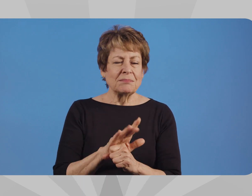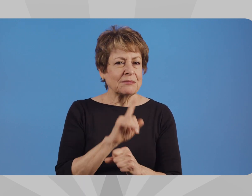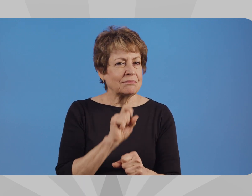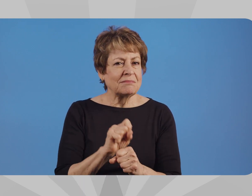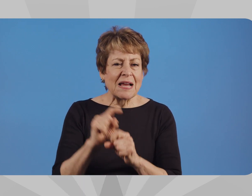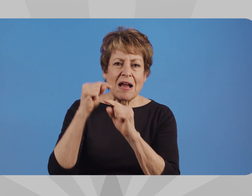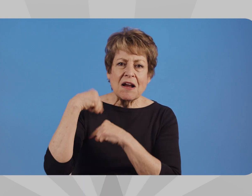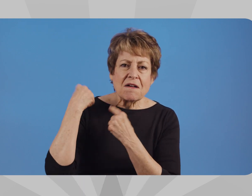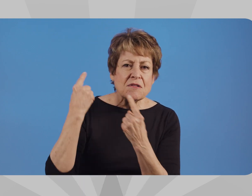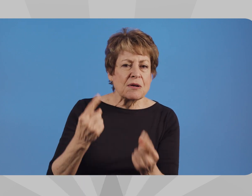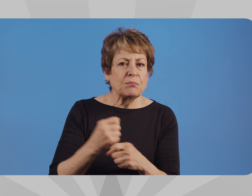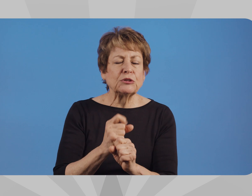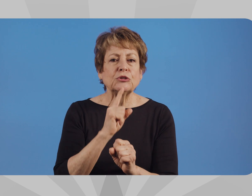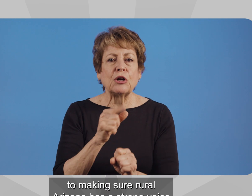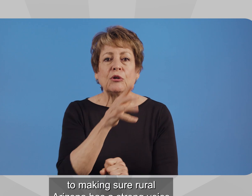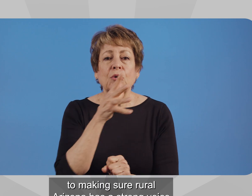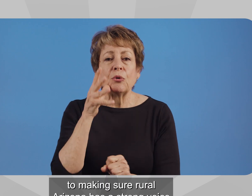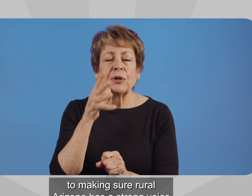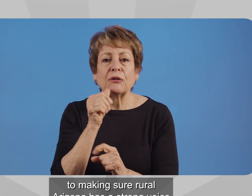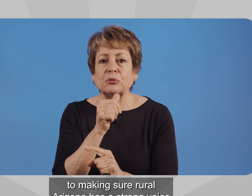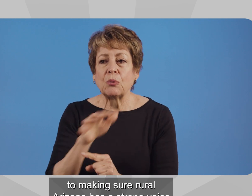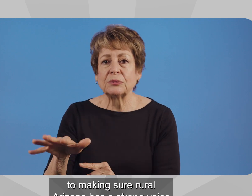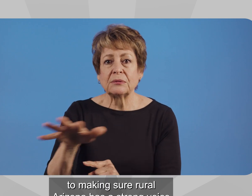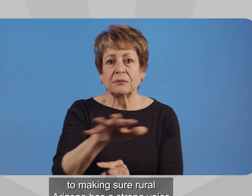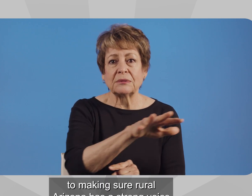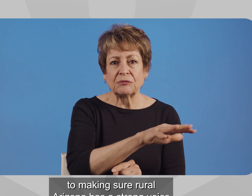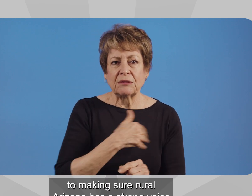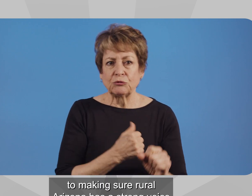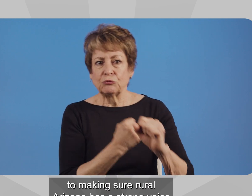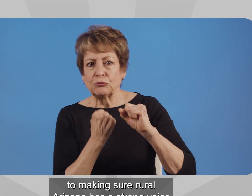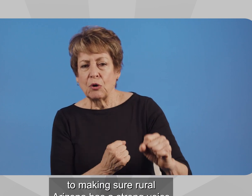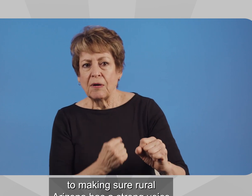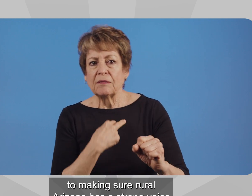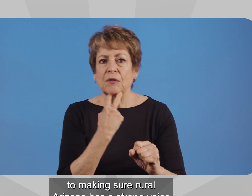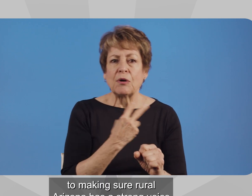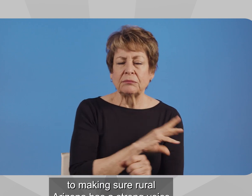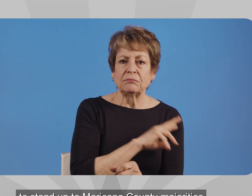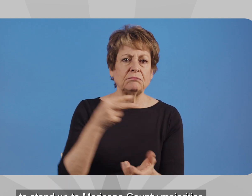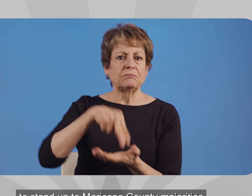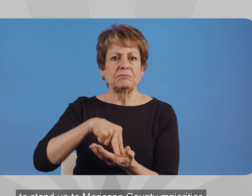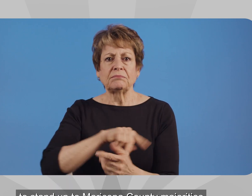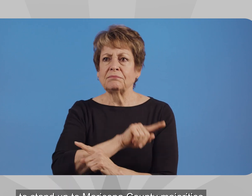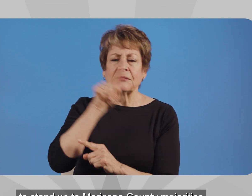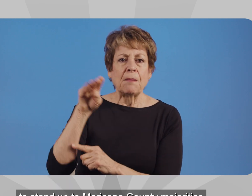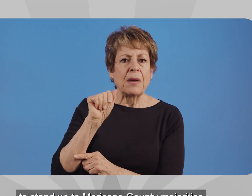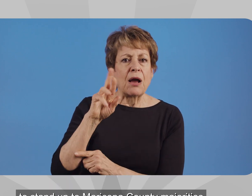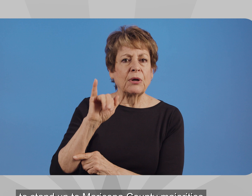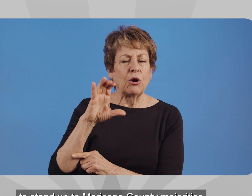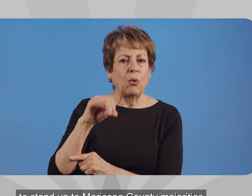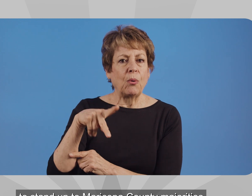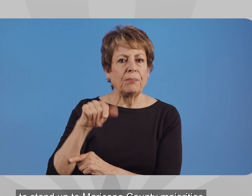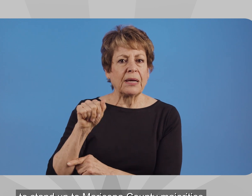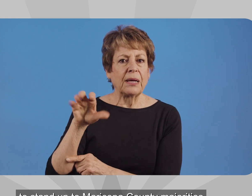And I'm as committed as ever to making sure rural Arizona has a strong voice to stand up to